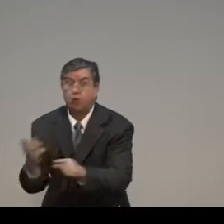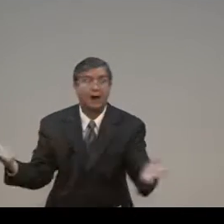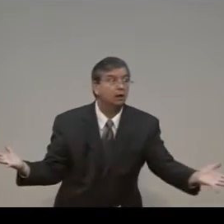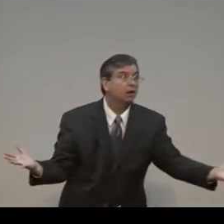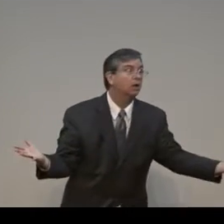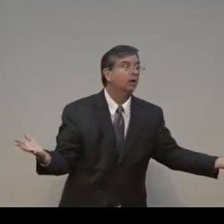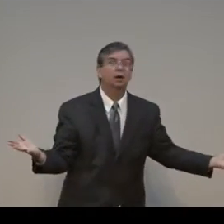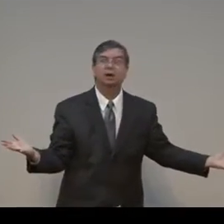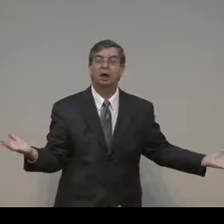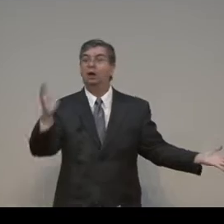going to do something for me, right?